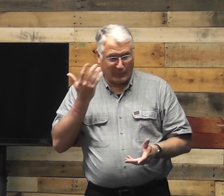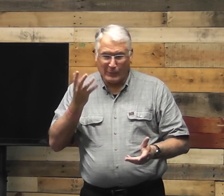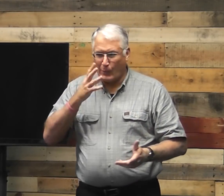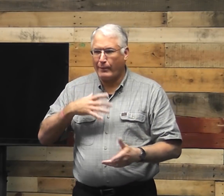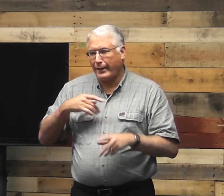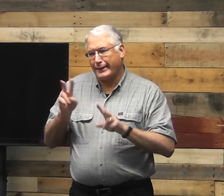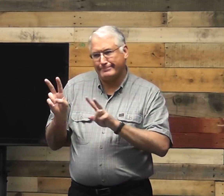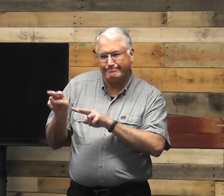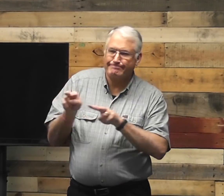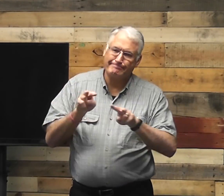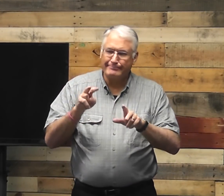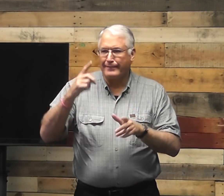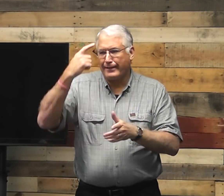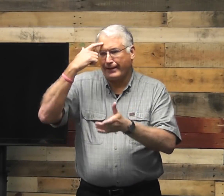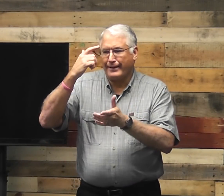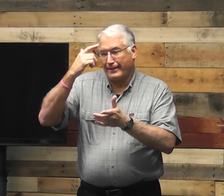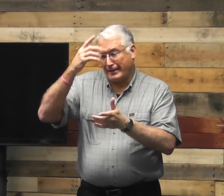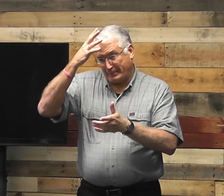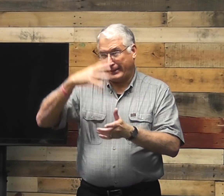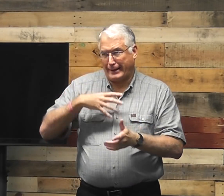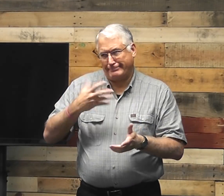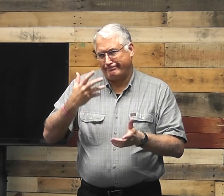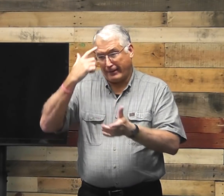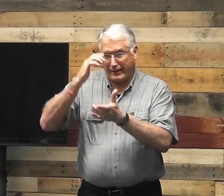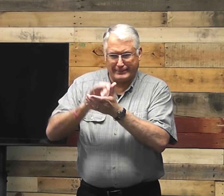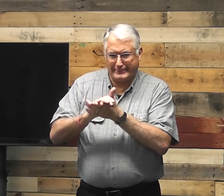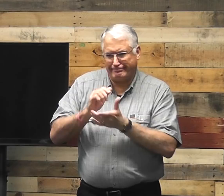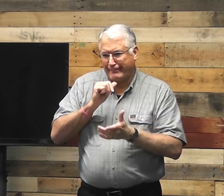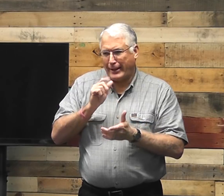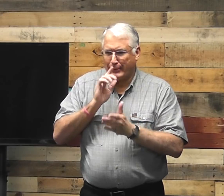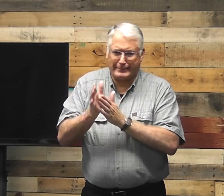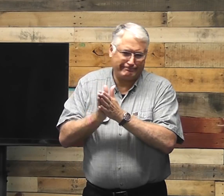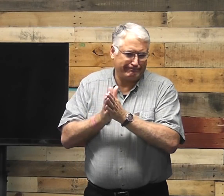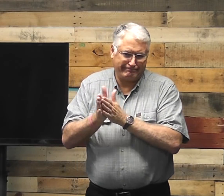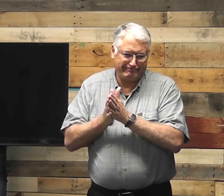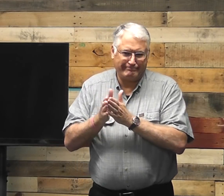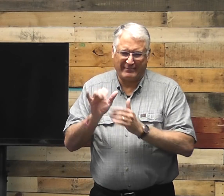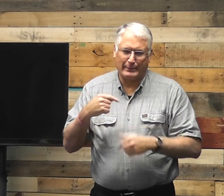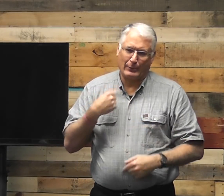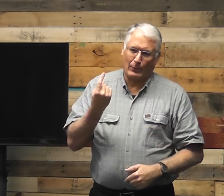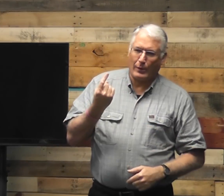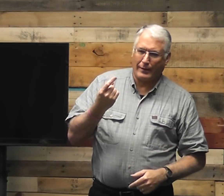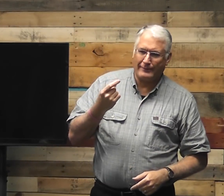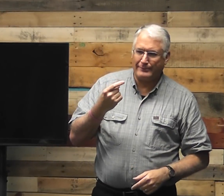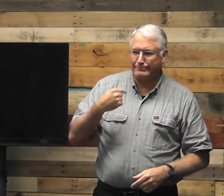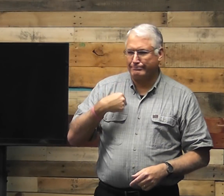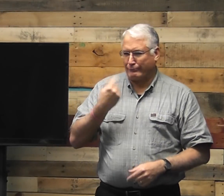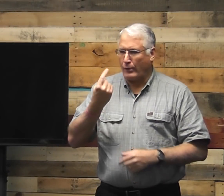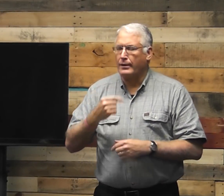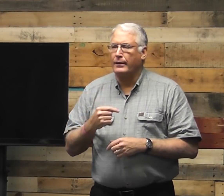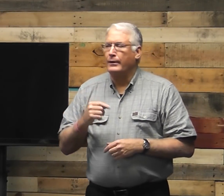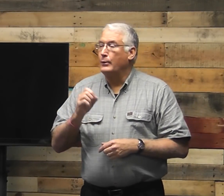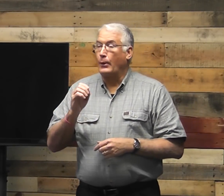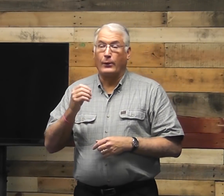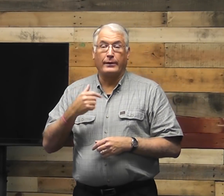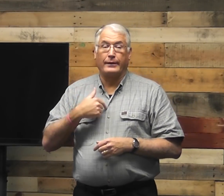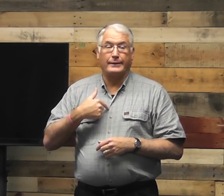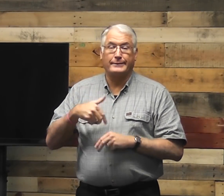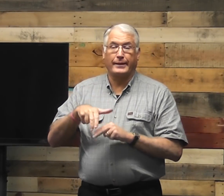mean, right? Women like to look, and husbands or men are not really enthusiastic about it, and I'm